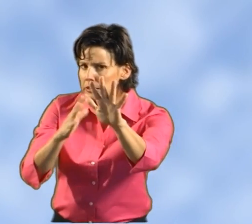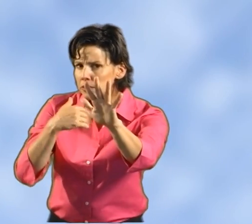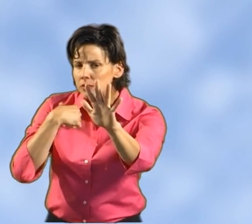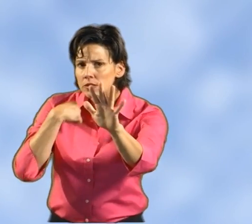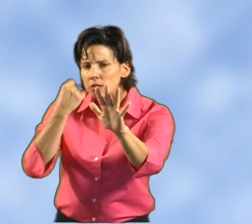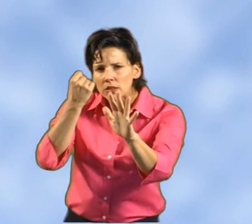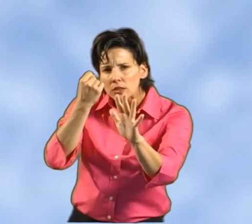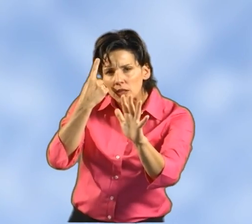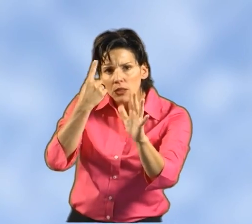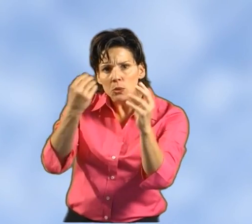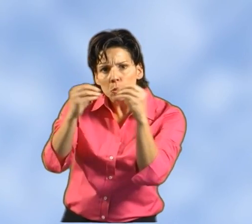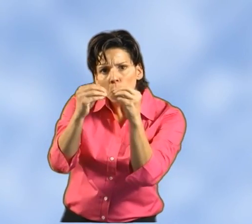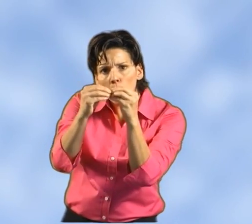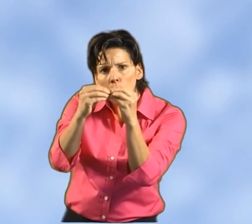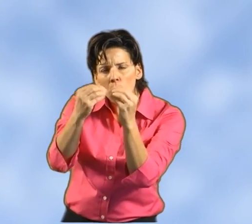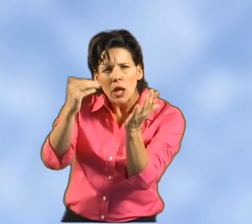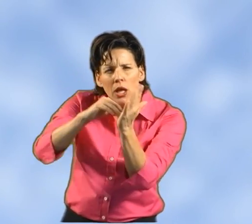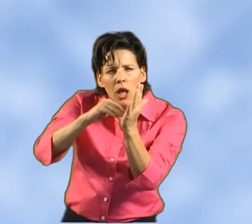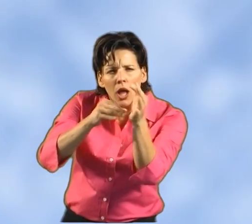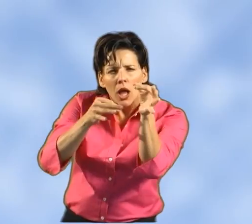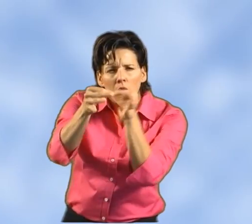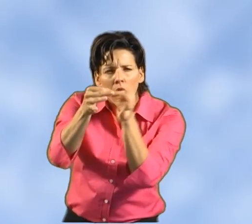ask questions, and ask for clarification.